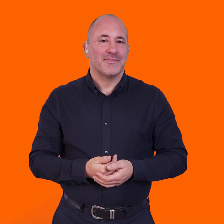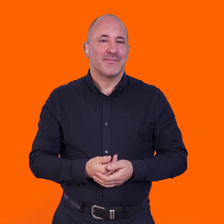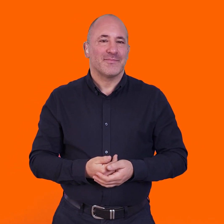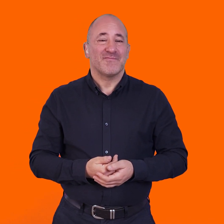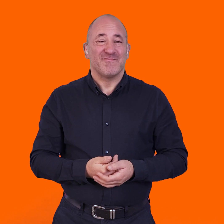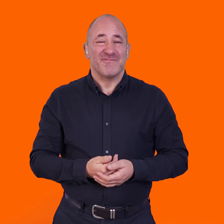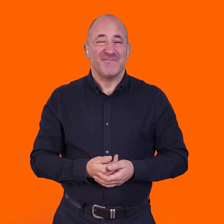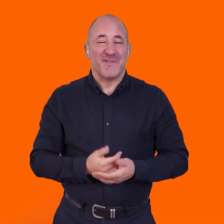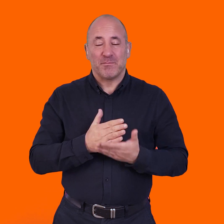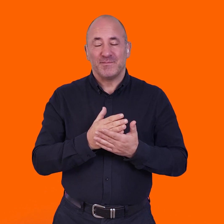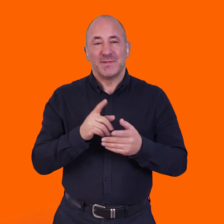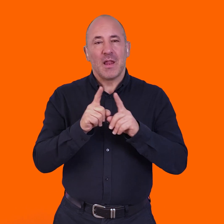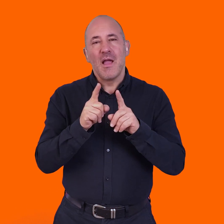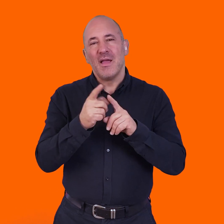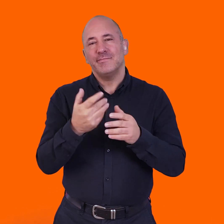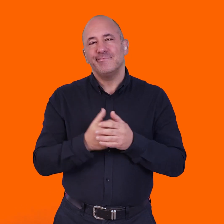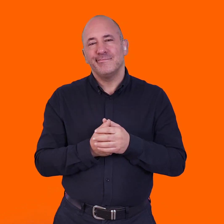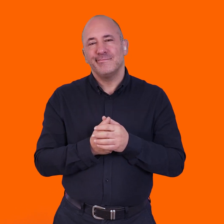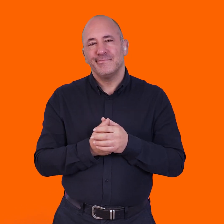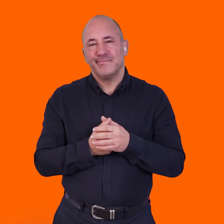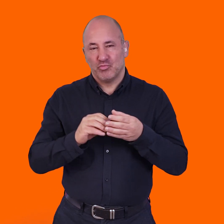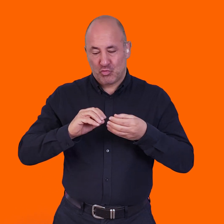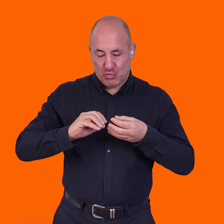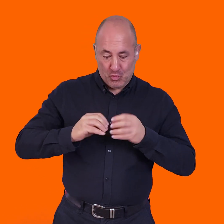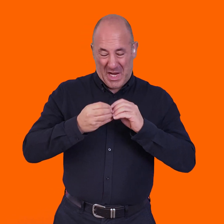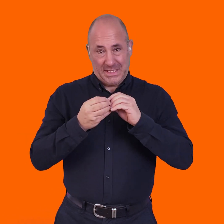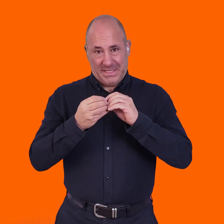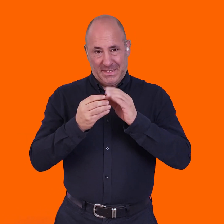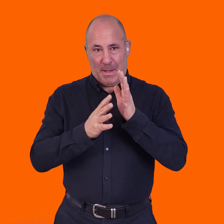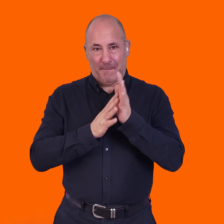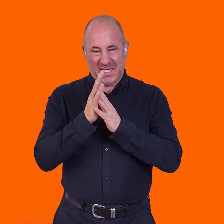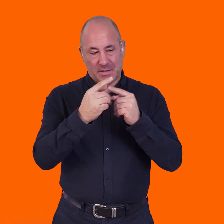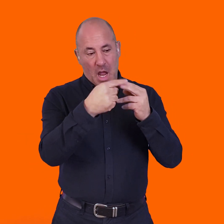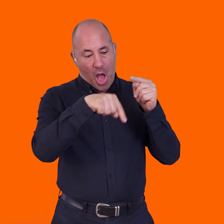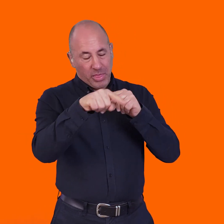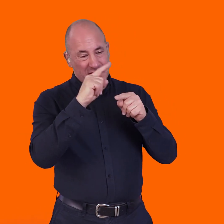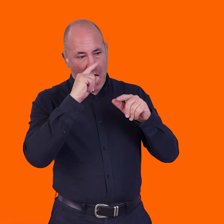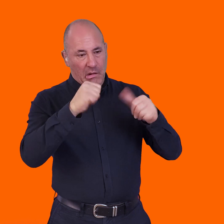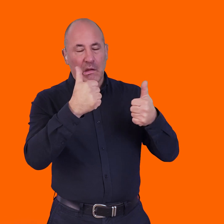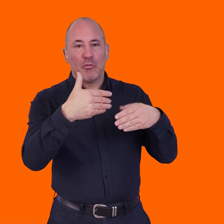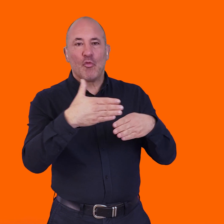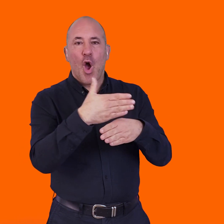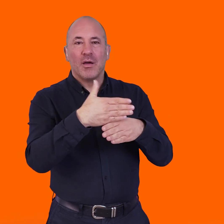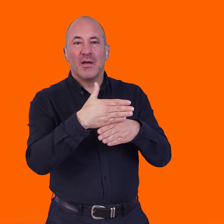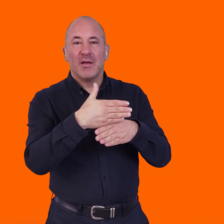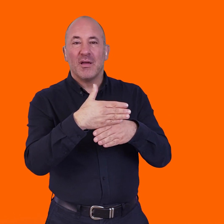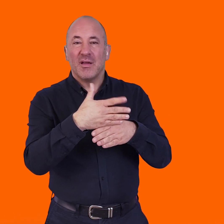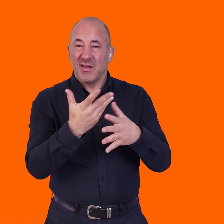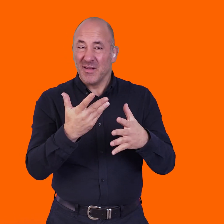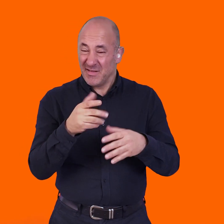include dance, they might include storytelling, but it's all about creating things that